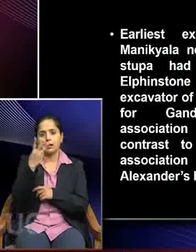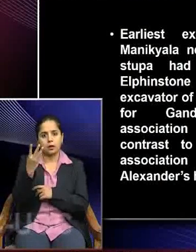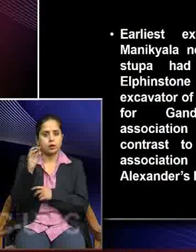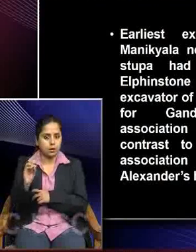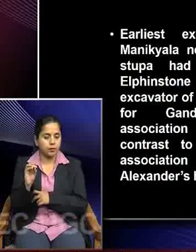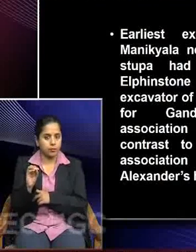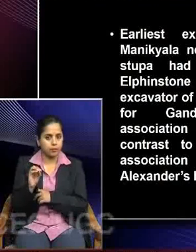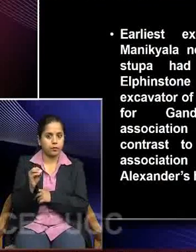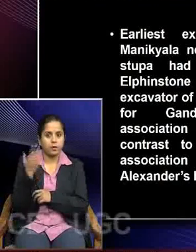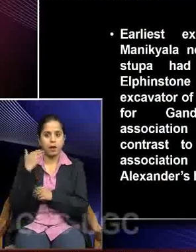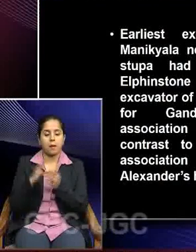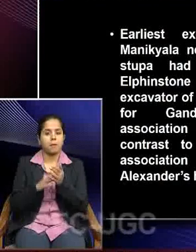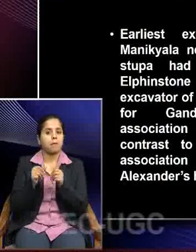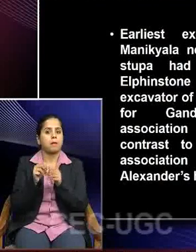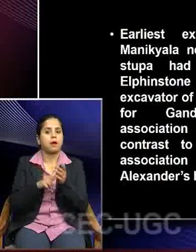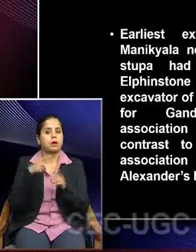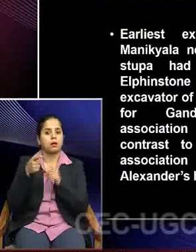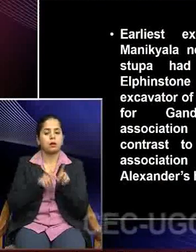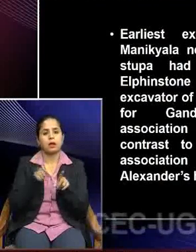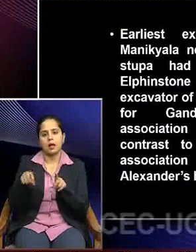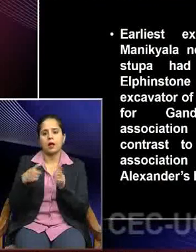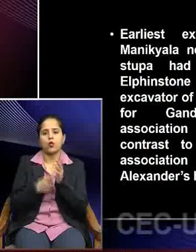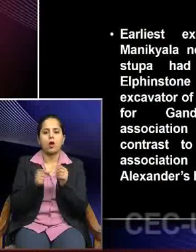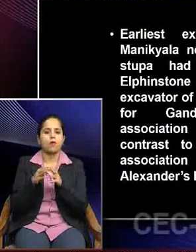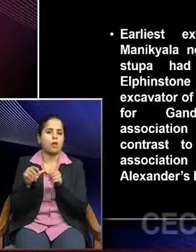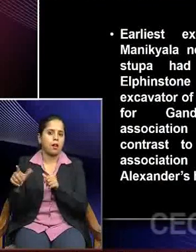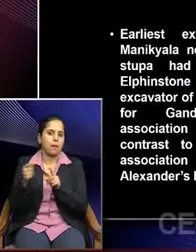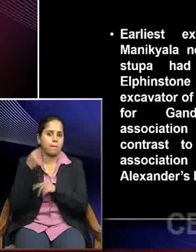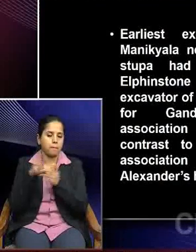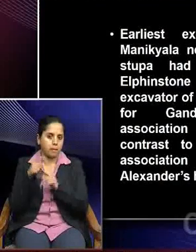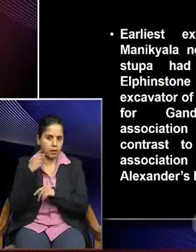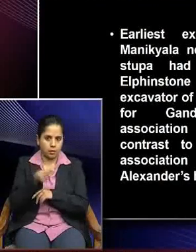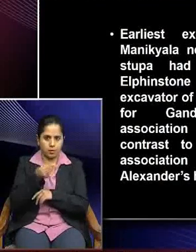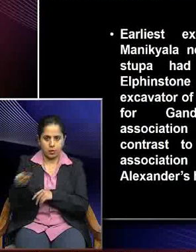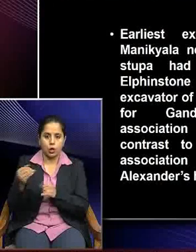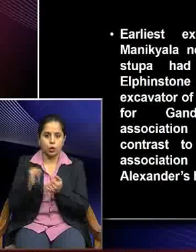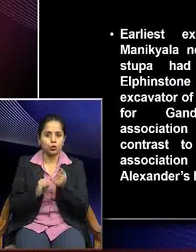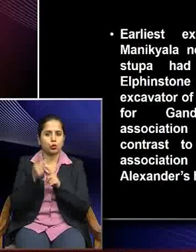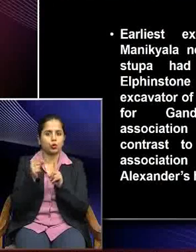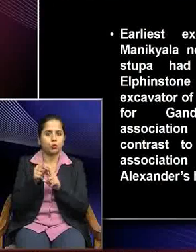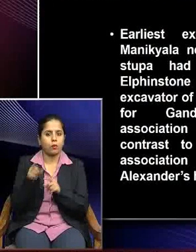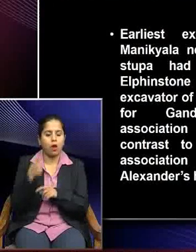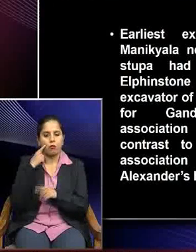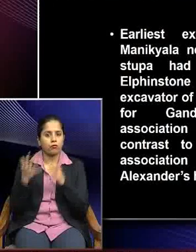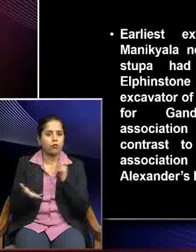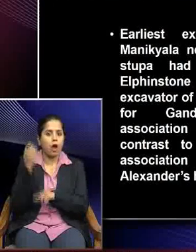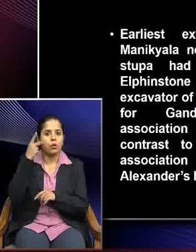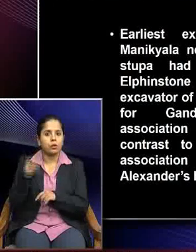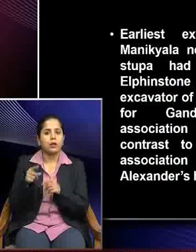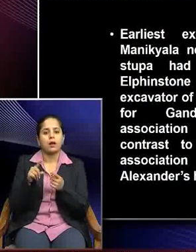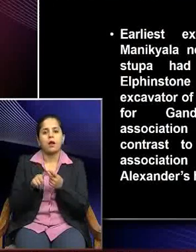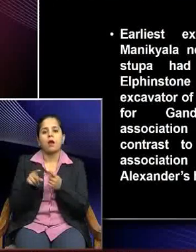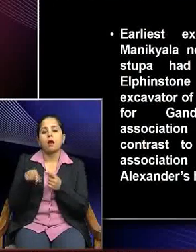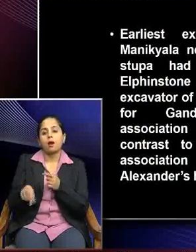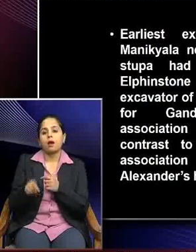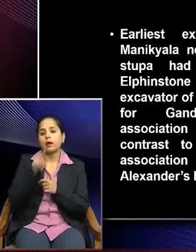Manikayala near Rawalpindi, where a stoop had been discovered by Elephinstone in